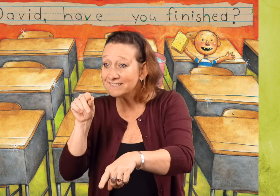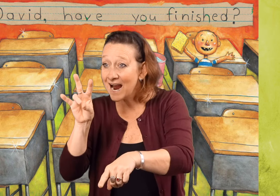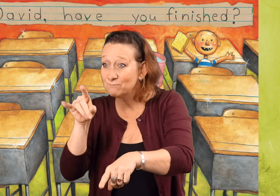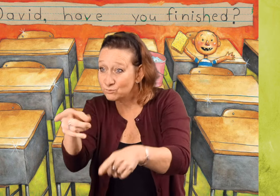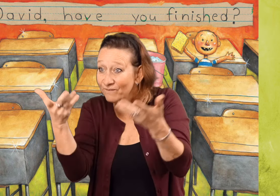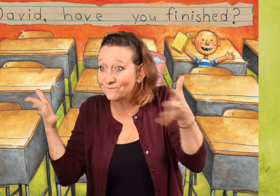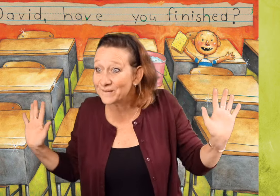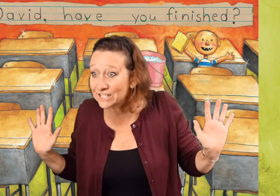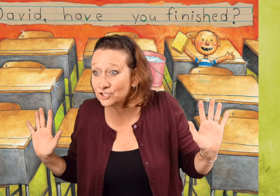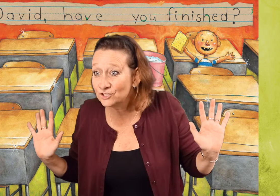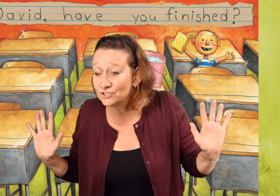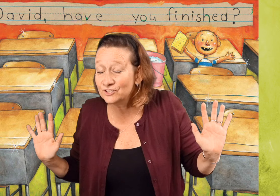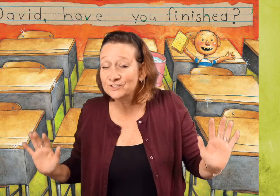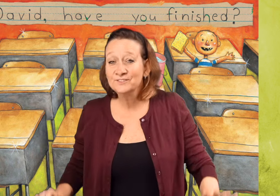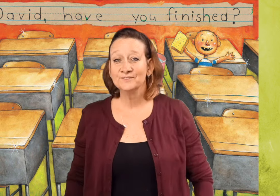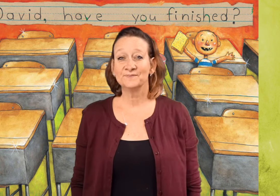David, have you finished?